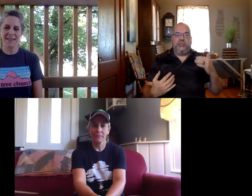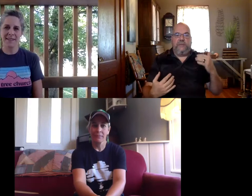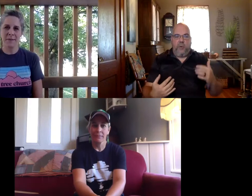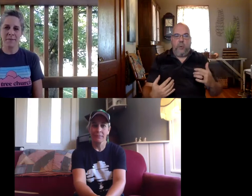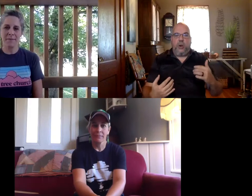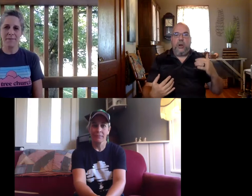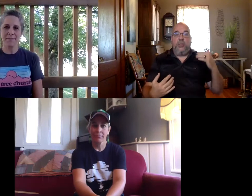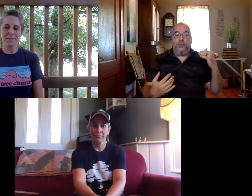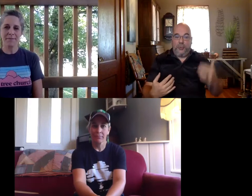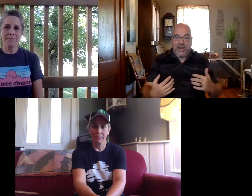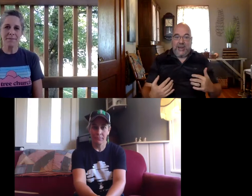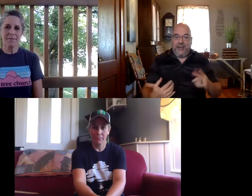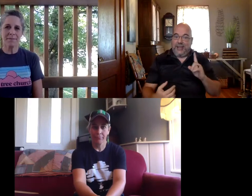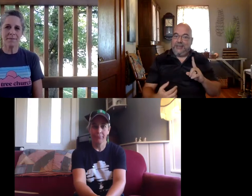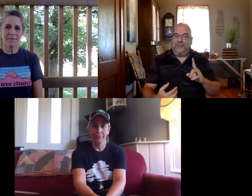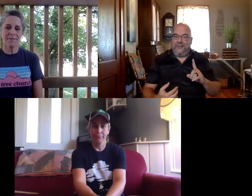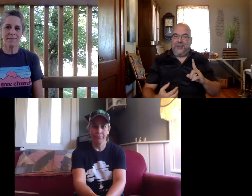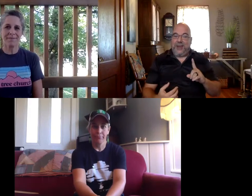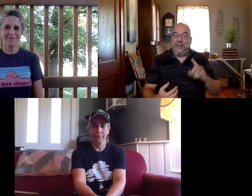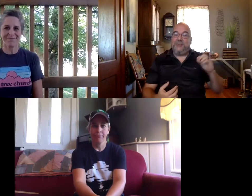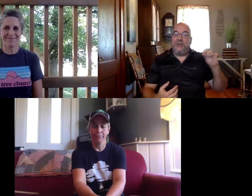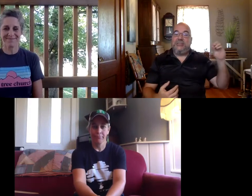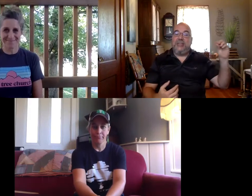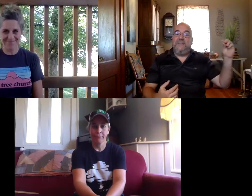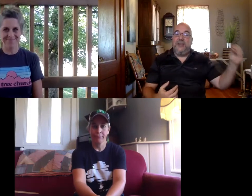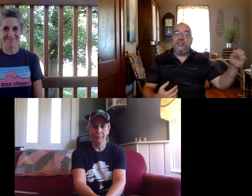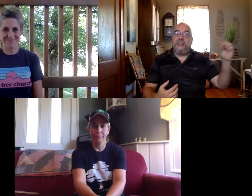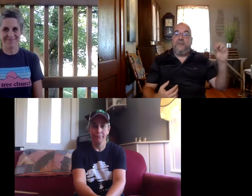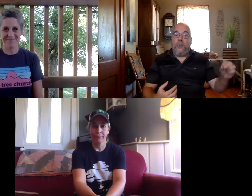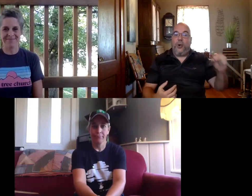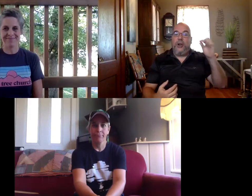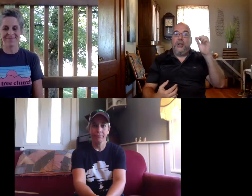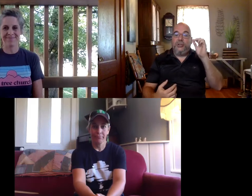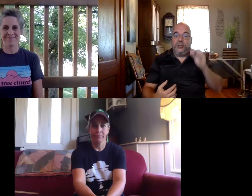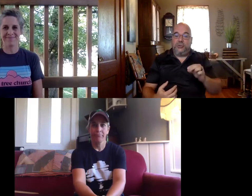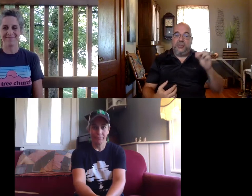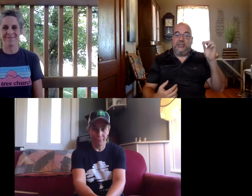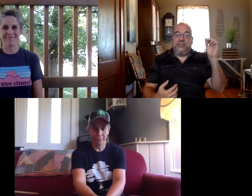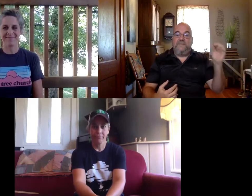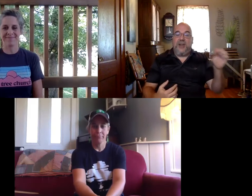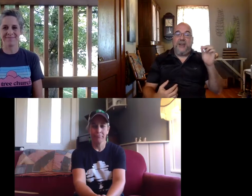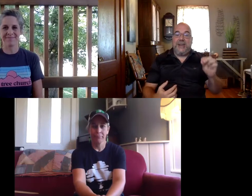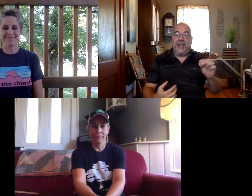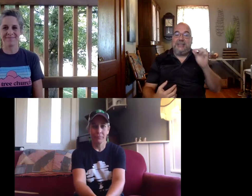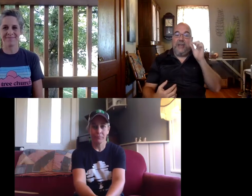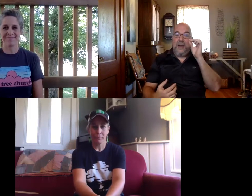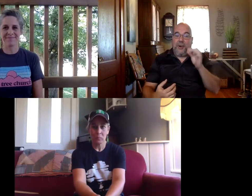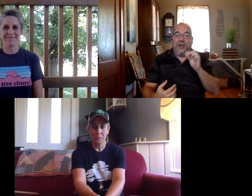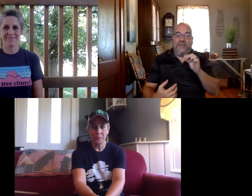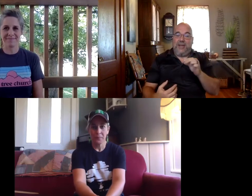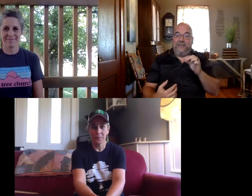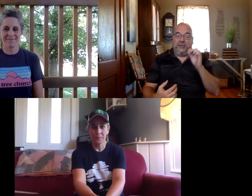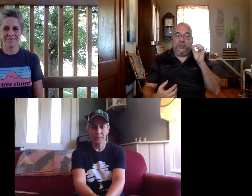ephesians 4 3 that sounds familiar right because we just did ephesians 4 2 so this is the very next